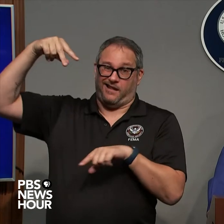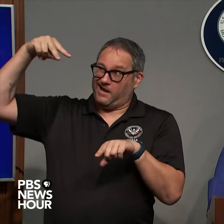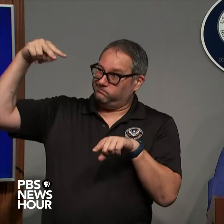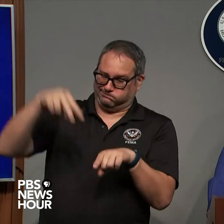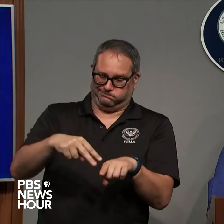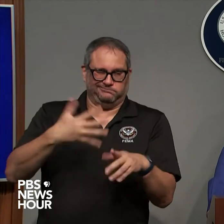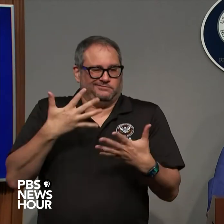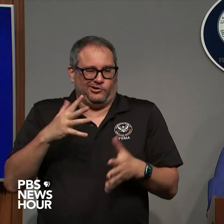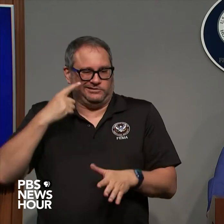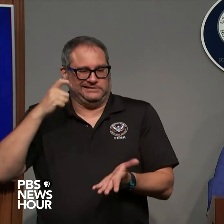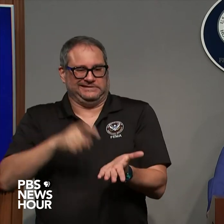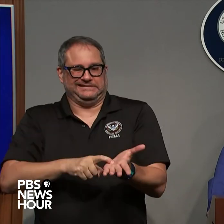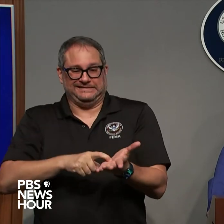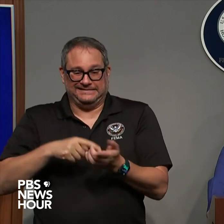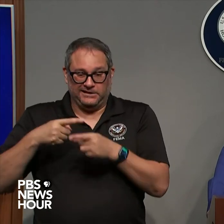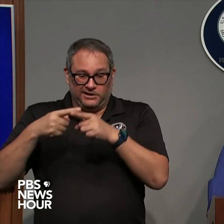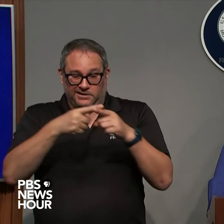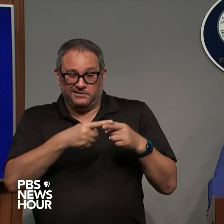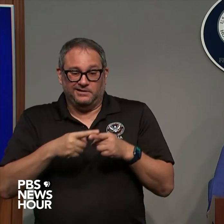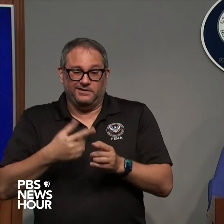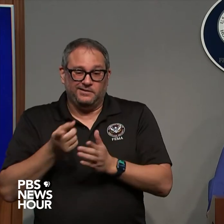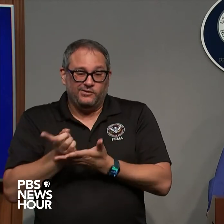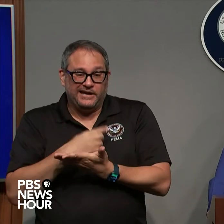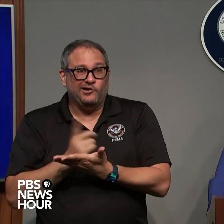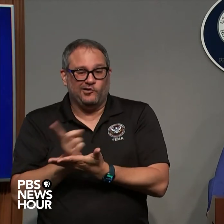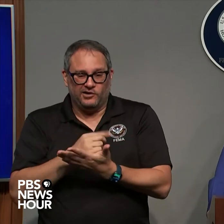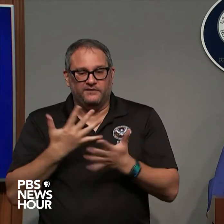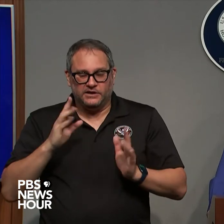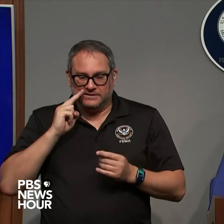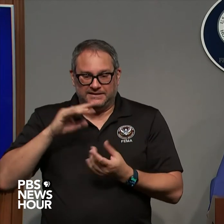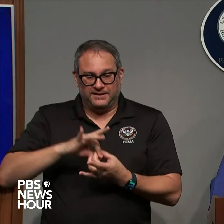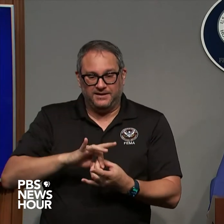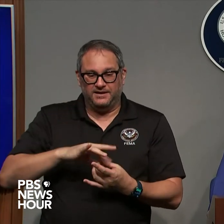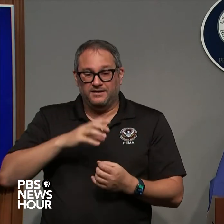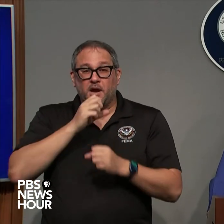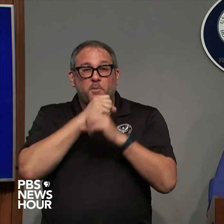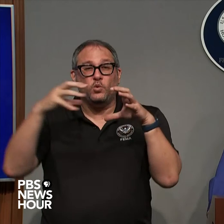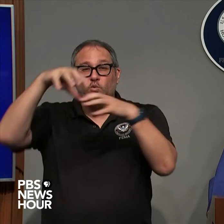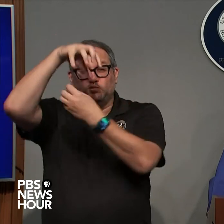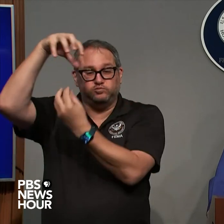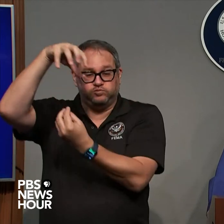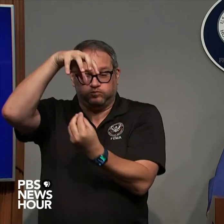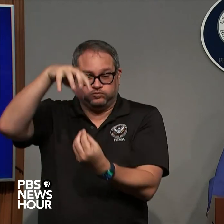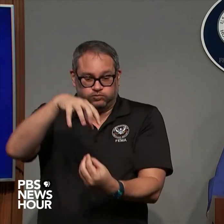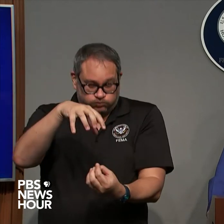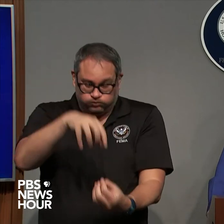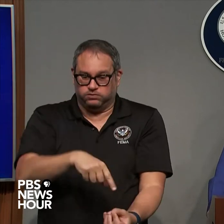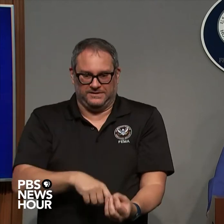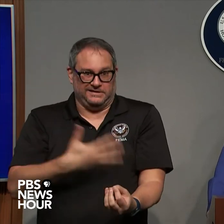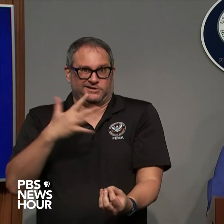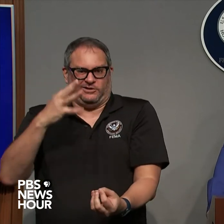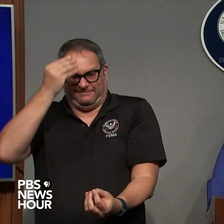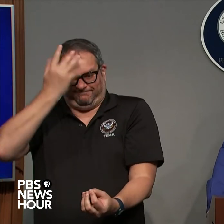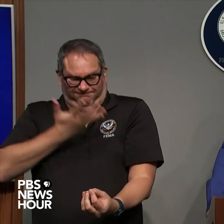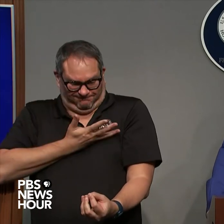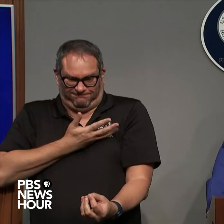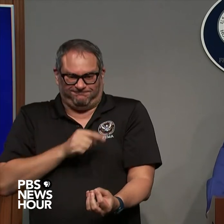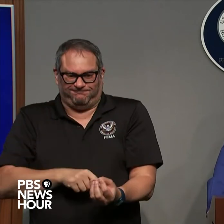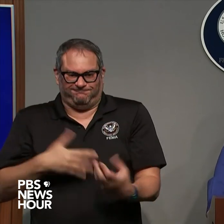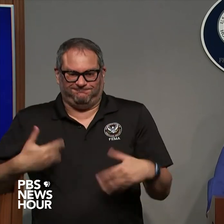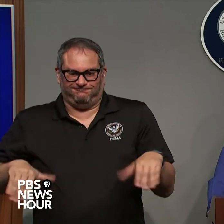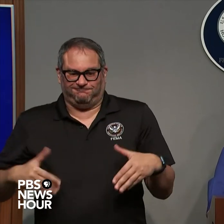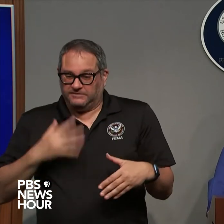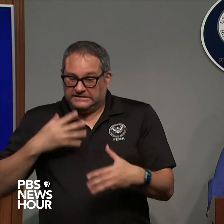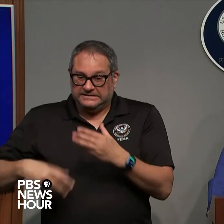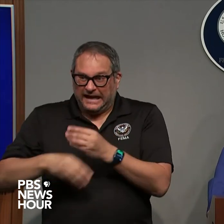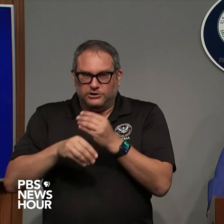releases across the country think about the midwest think about the northwest United States the weather service forecast office launching extra balloons